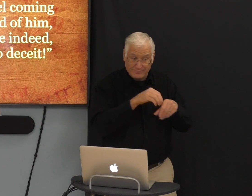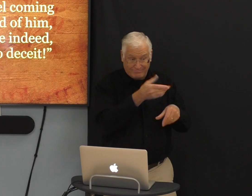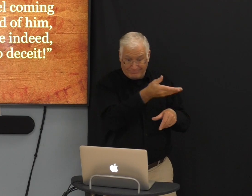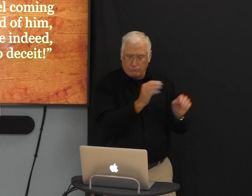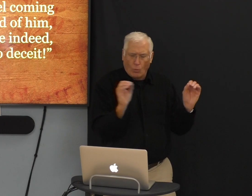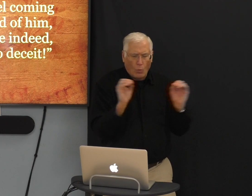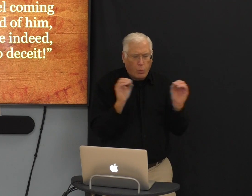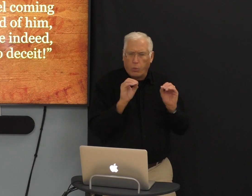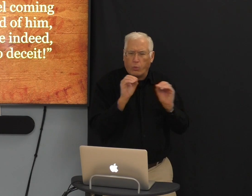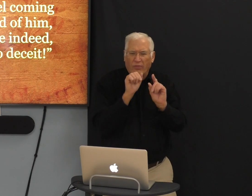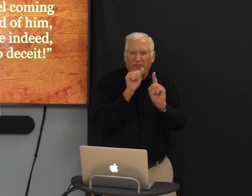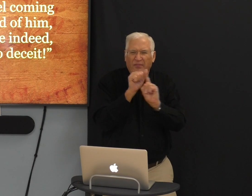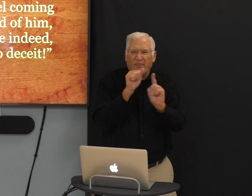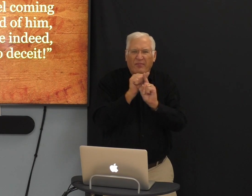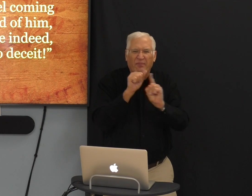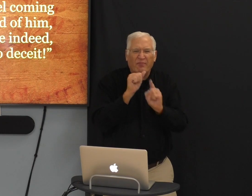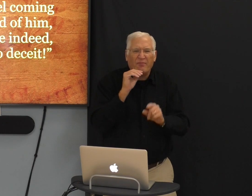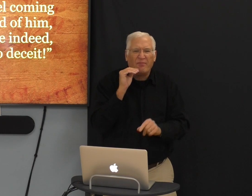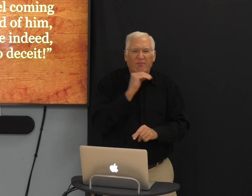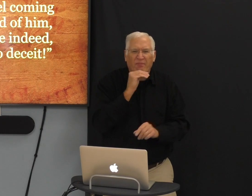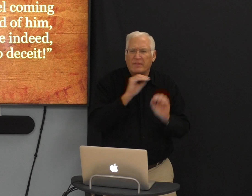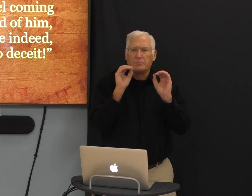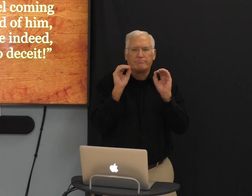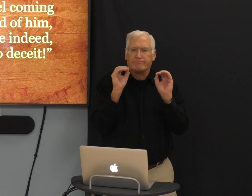in whom there is no deceit.